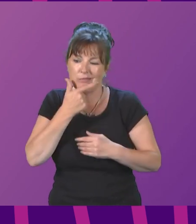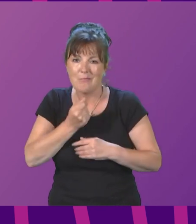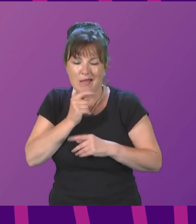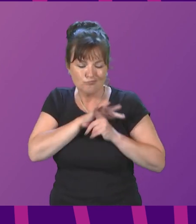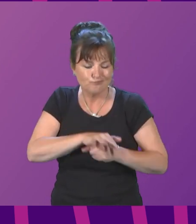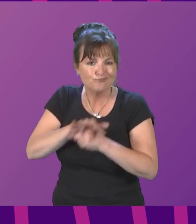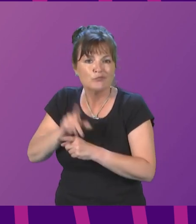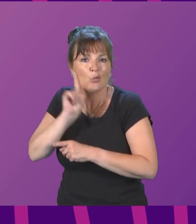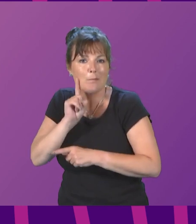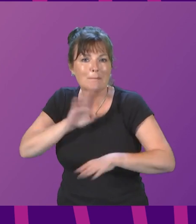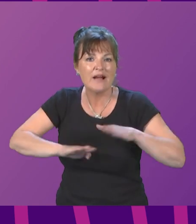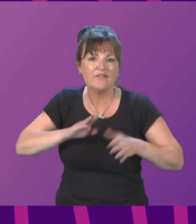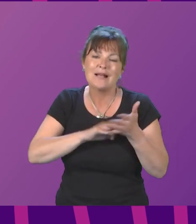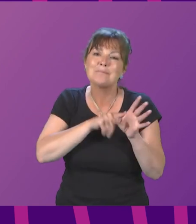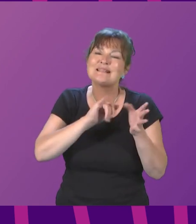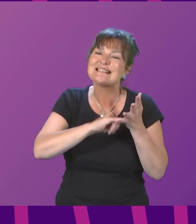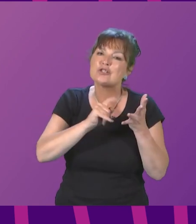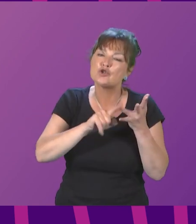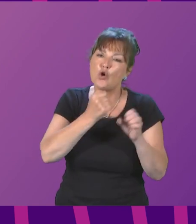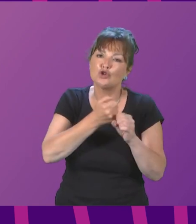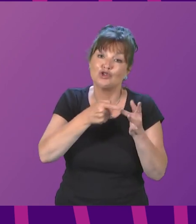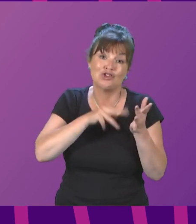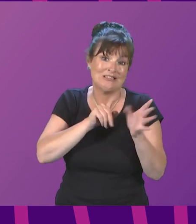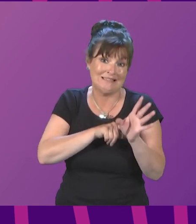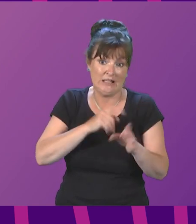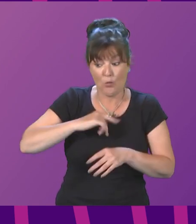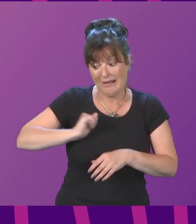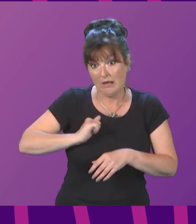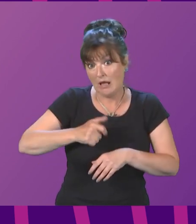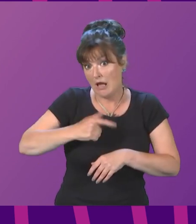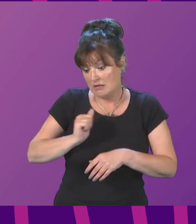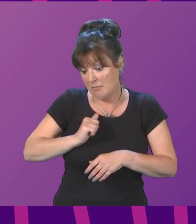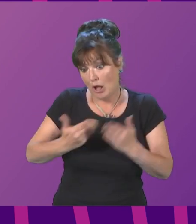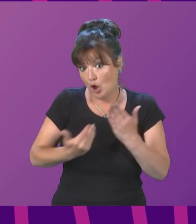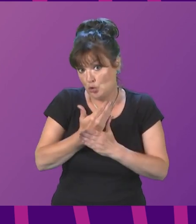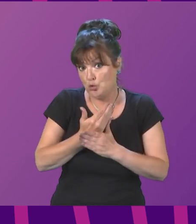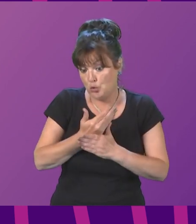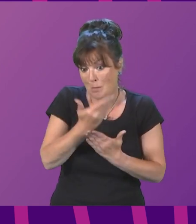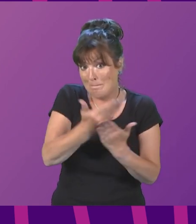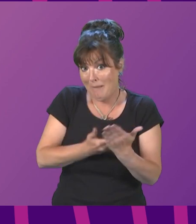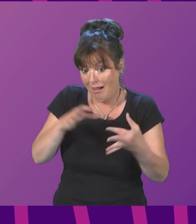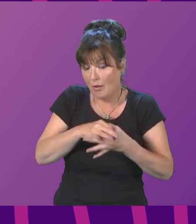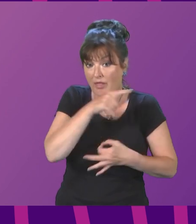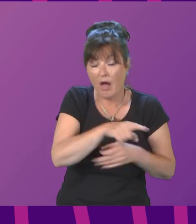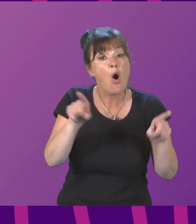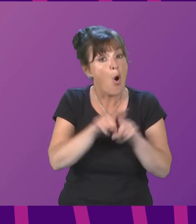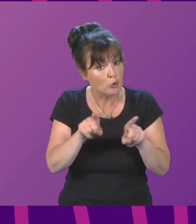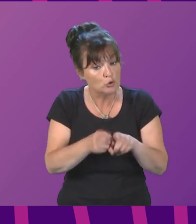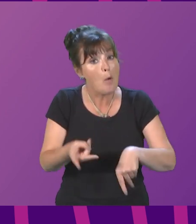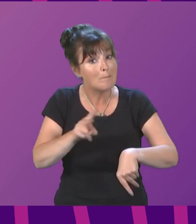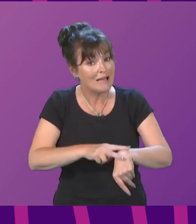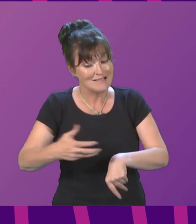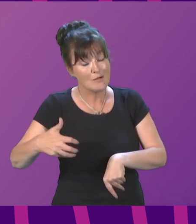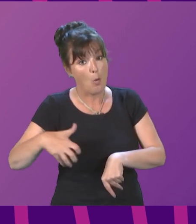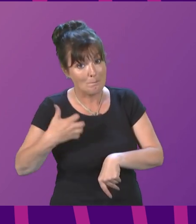We intend to introduce a misogyny and criminal justice bill later in this parliament. We will also introduce a police complaints and misconduct